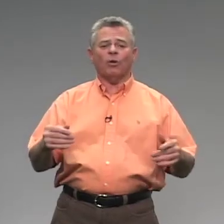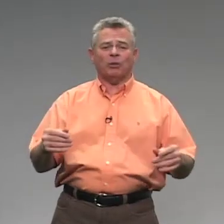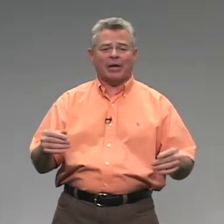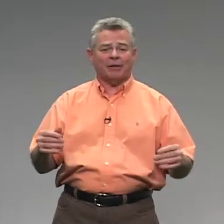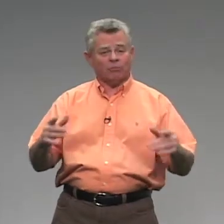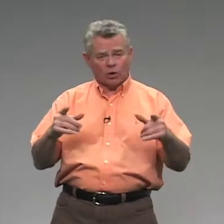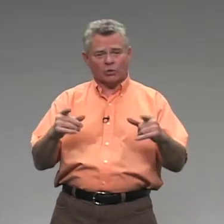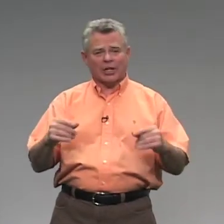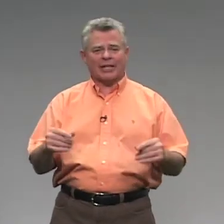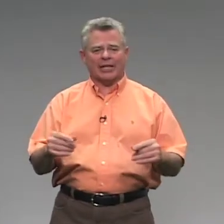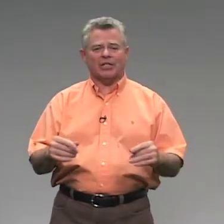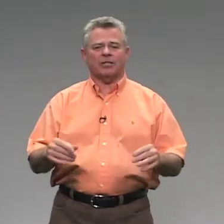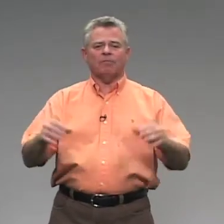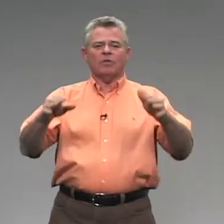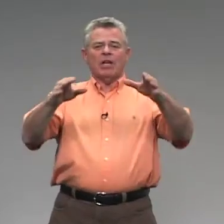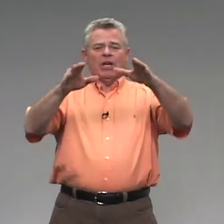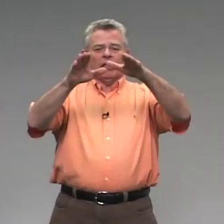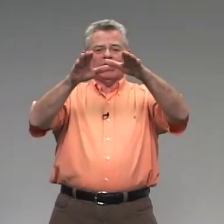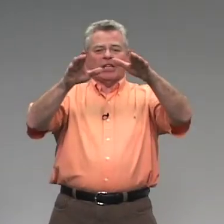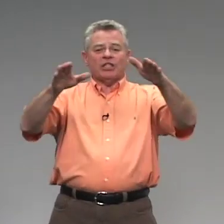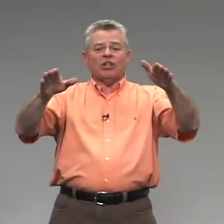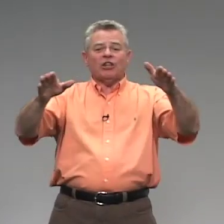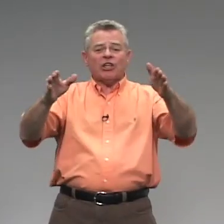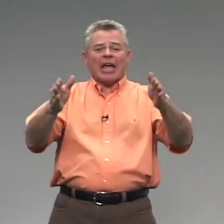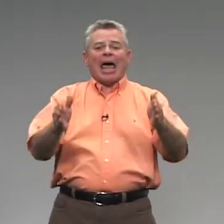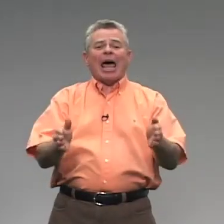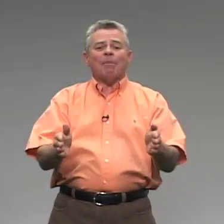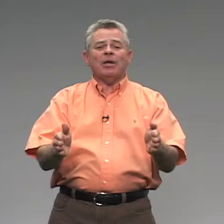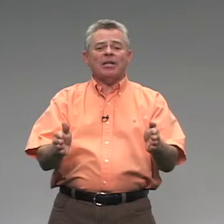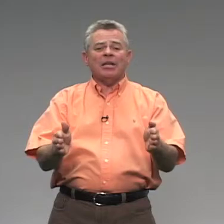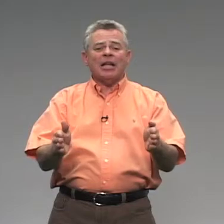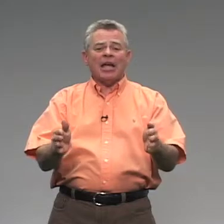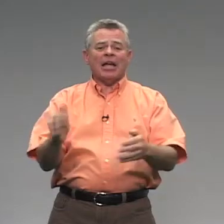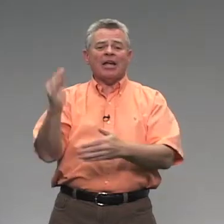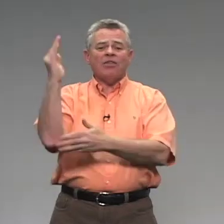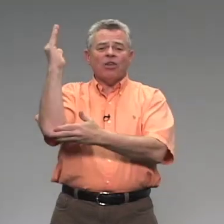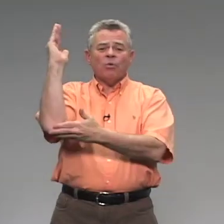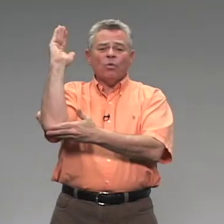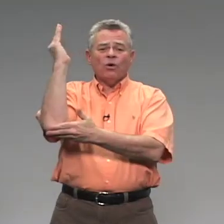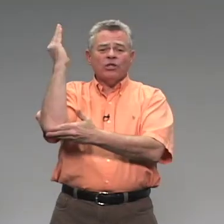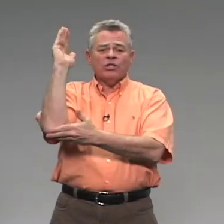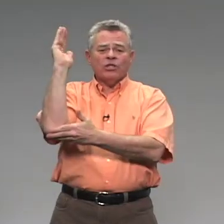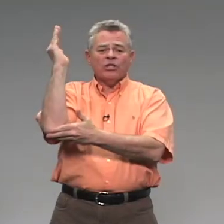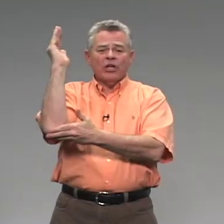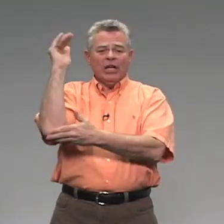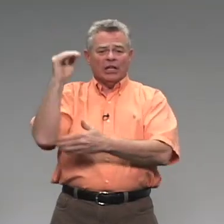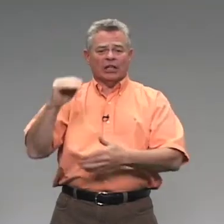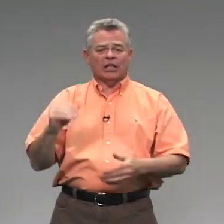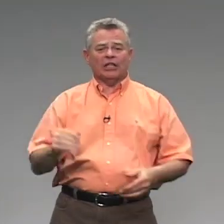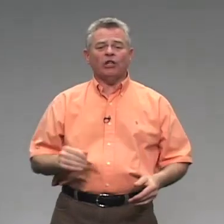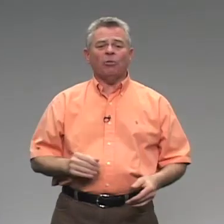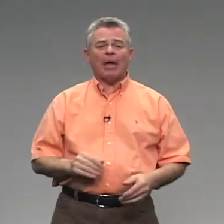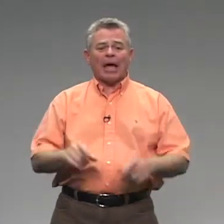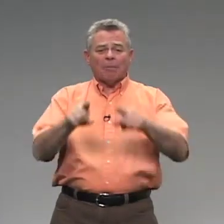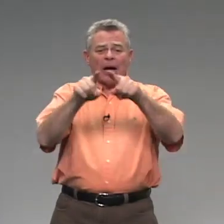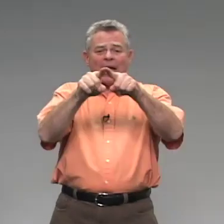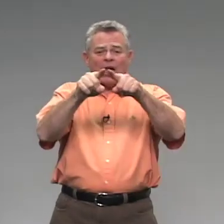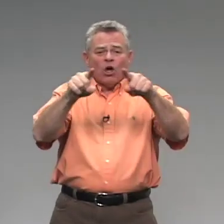with me. It goes like this. Little Cabin in the Woods. Little man by a